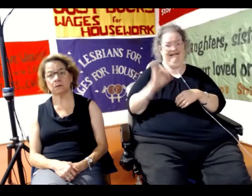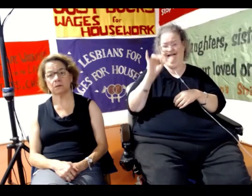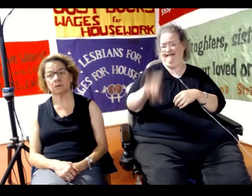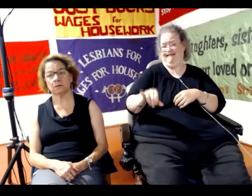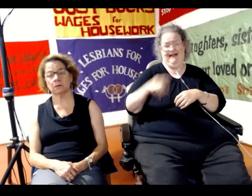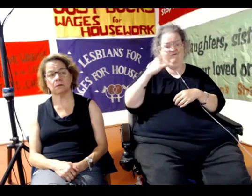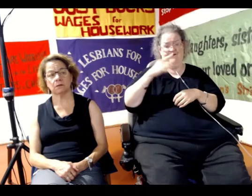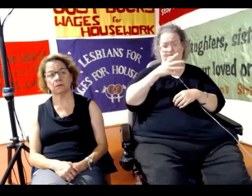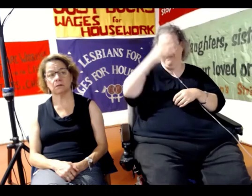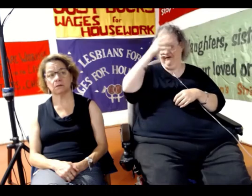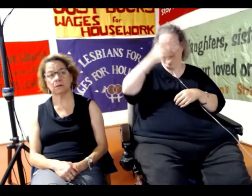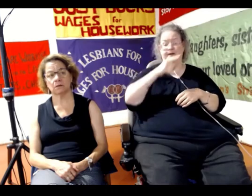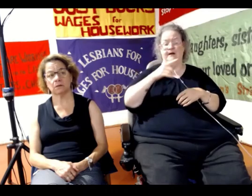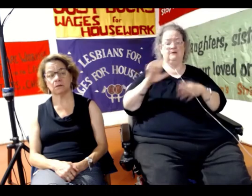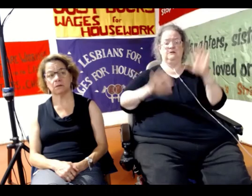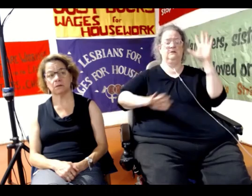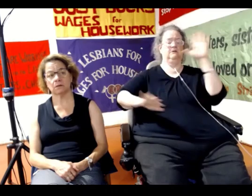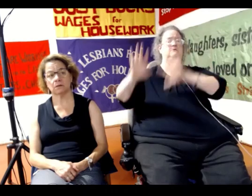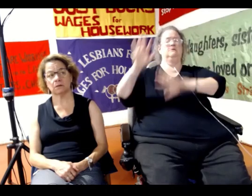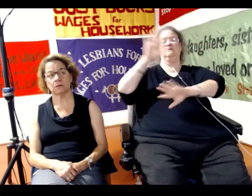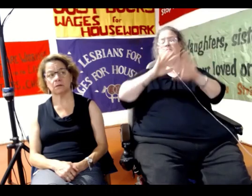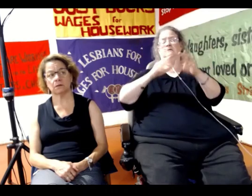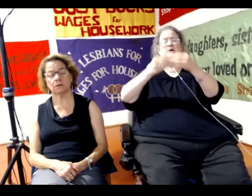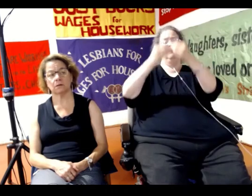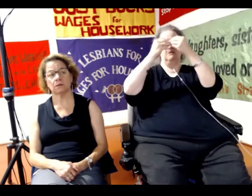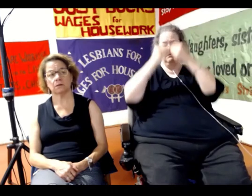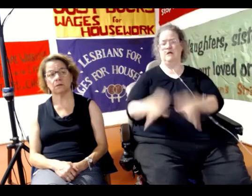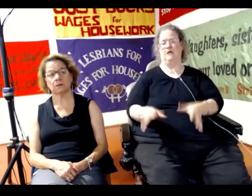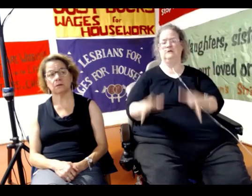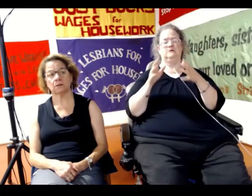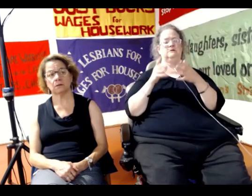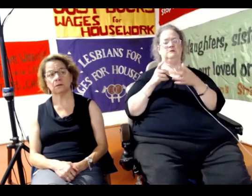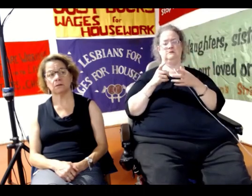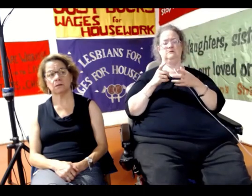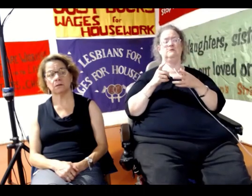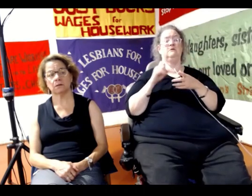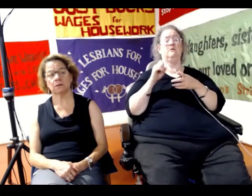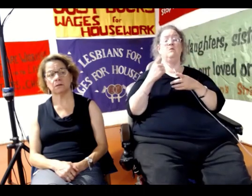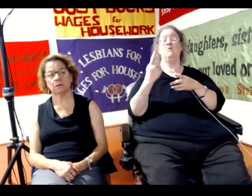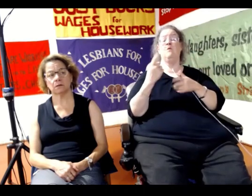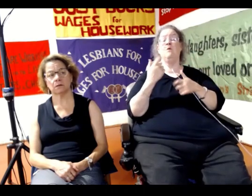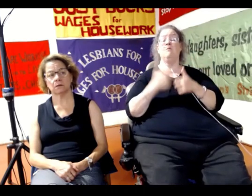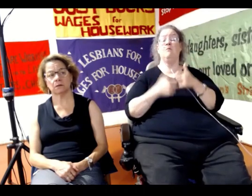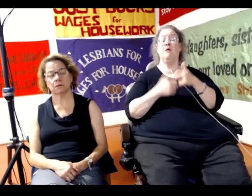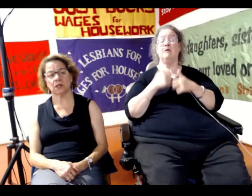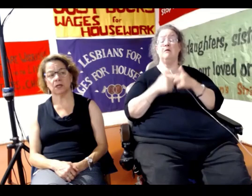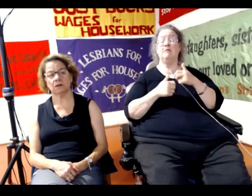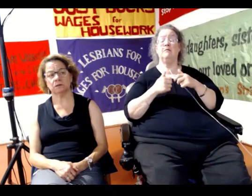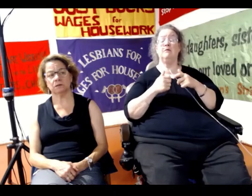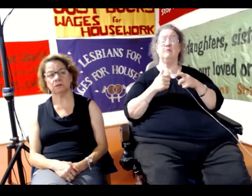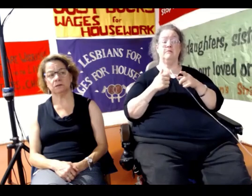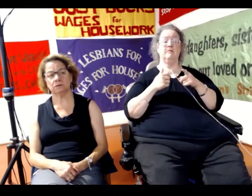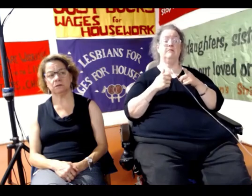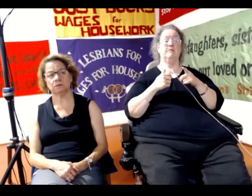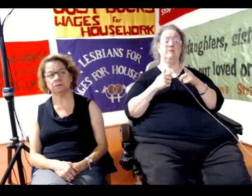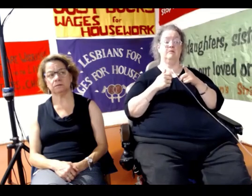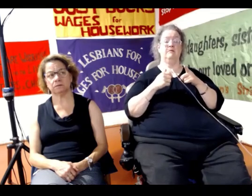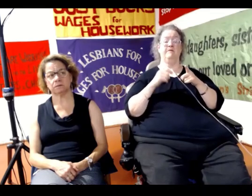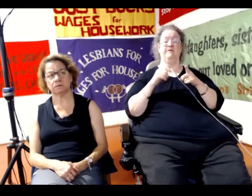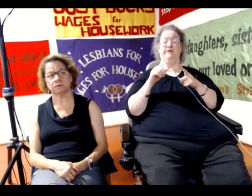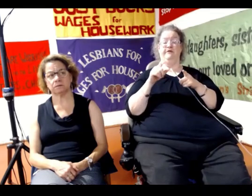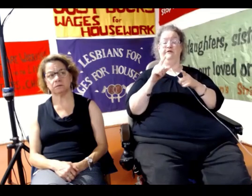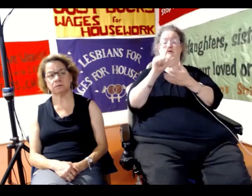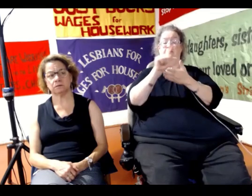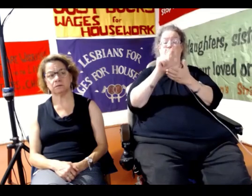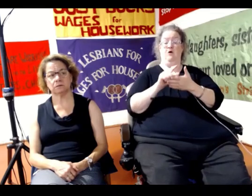the dark. One of the things that I think we have in common is that defense attorneys or the family, the attorney who's